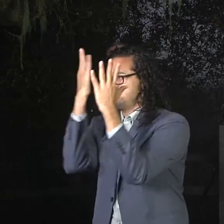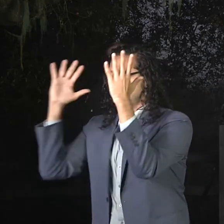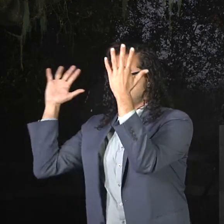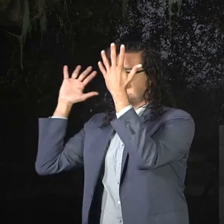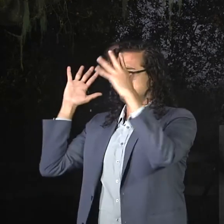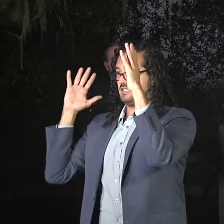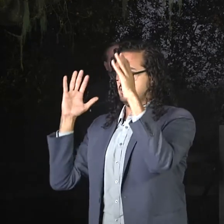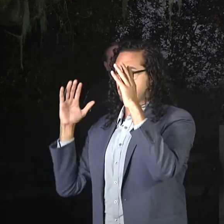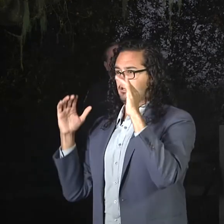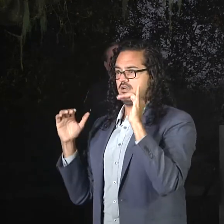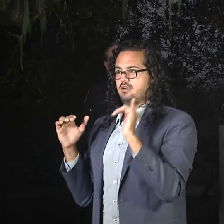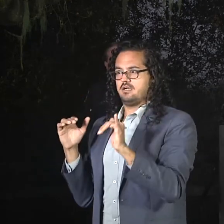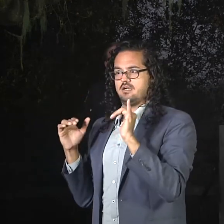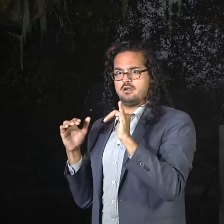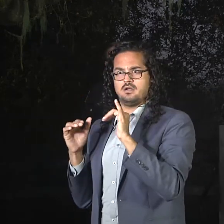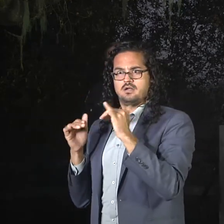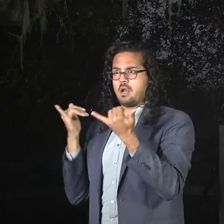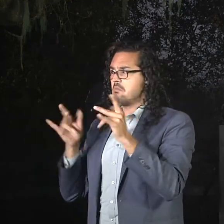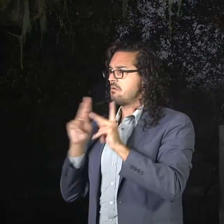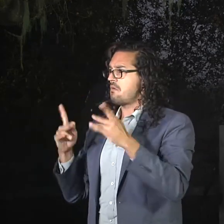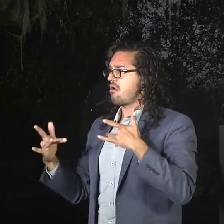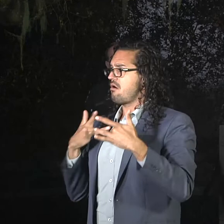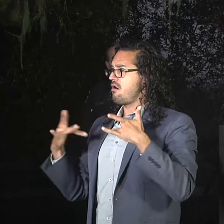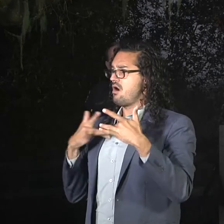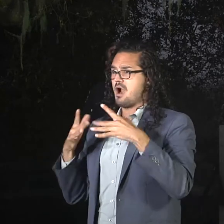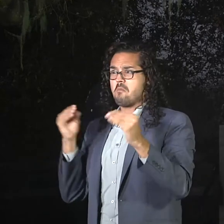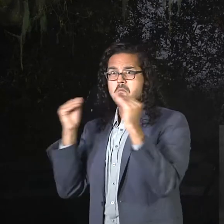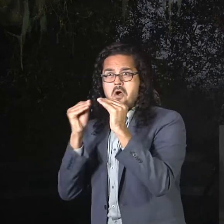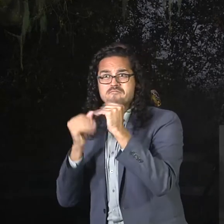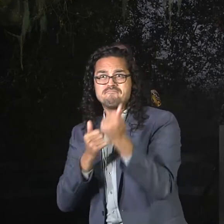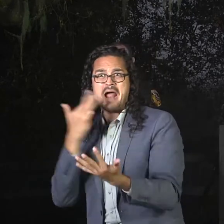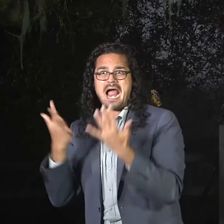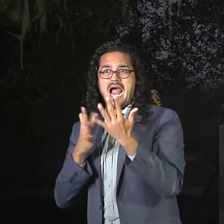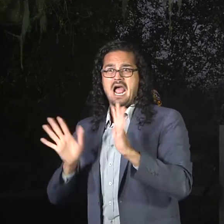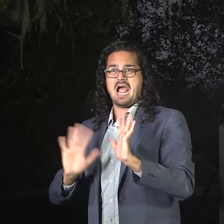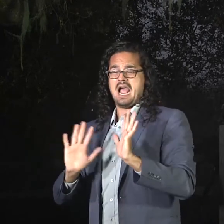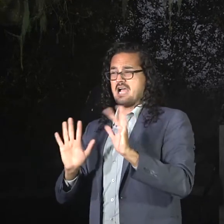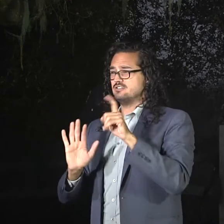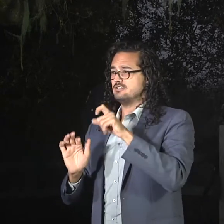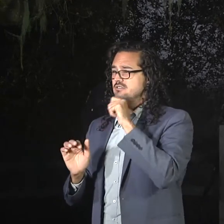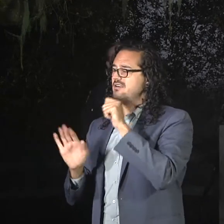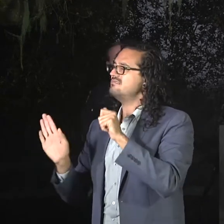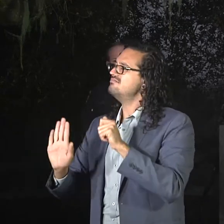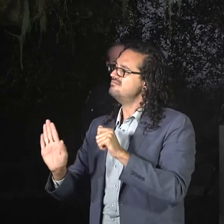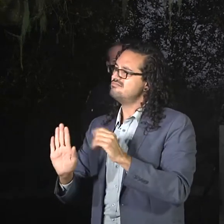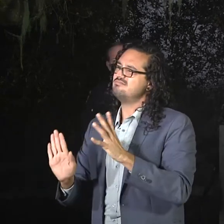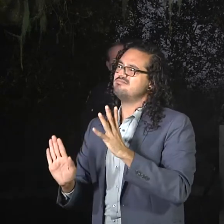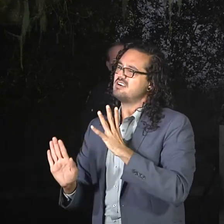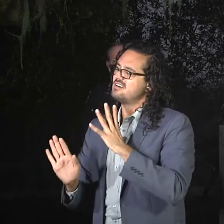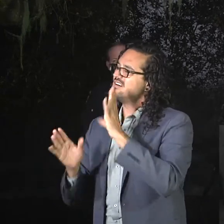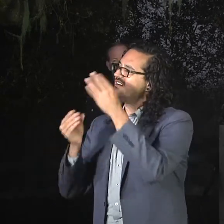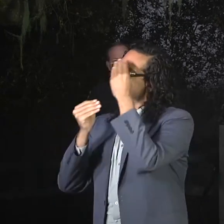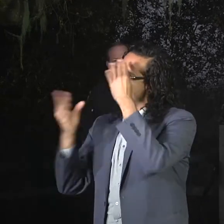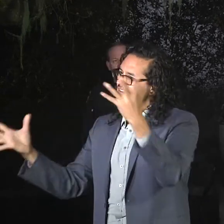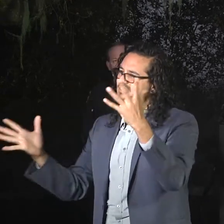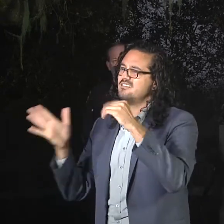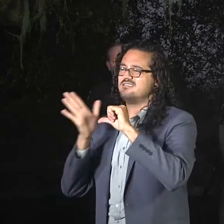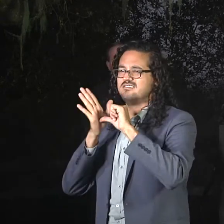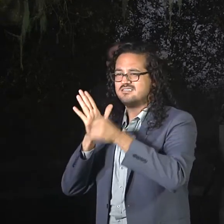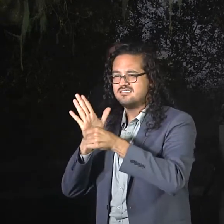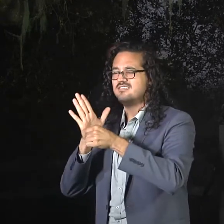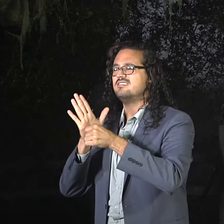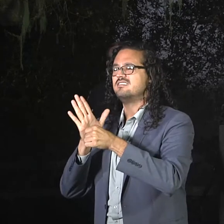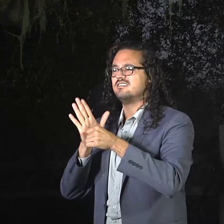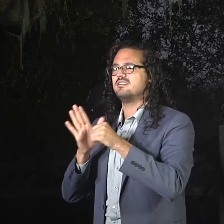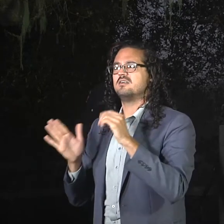fire into the environment, especially from the outside. But I can assure you that you have the best people available doing that job.